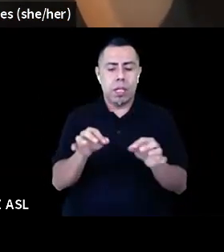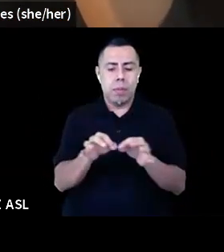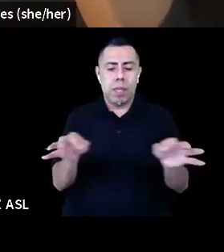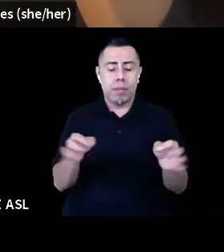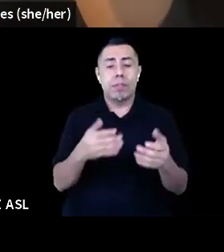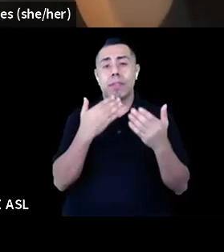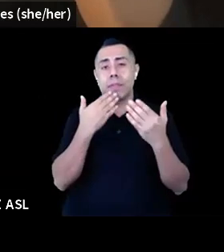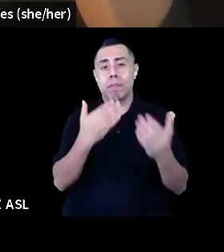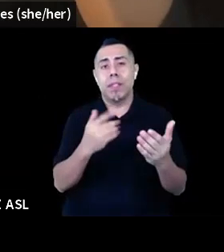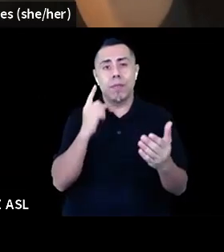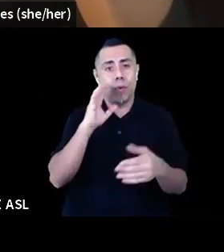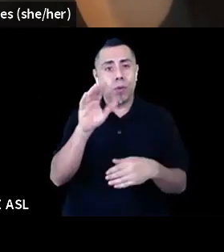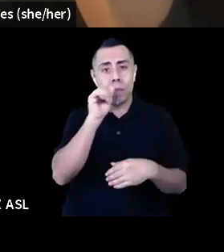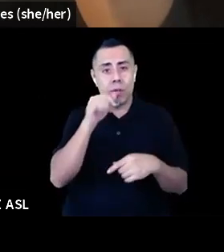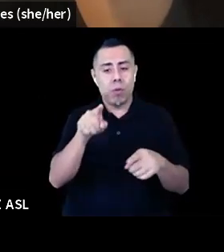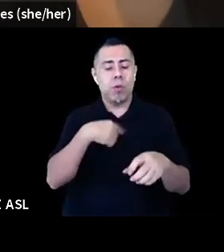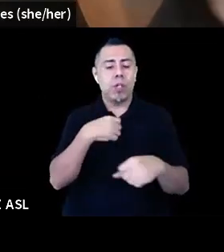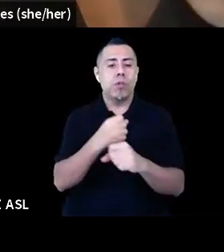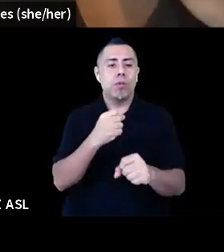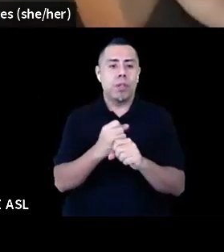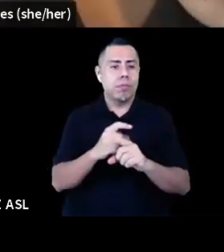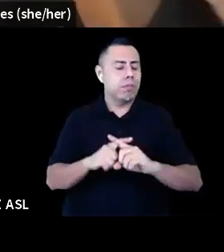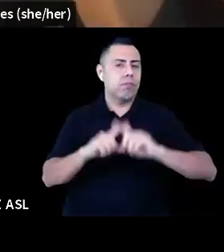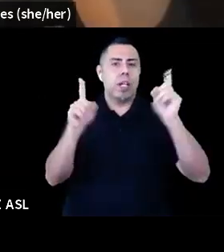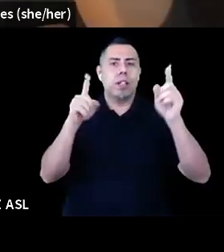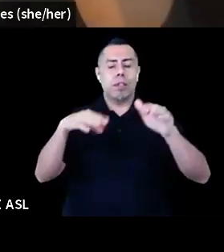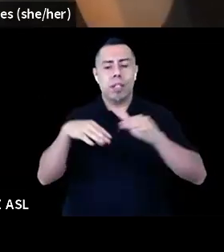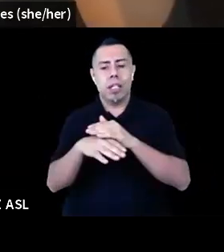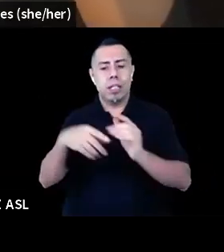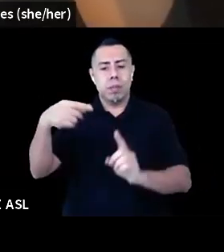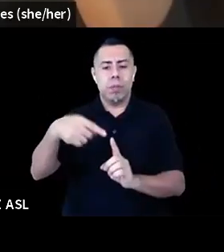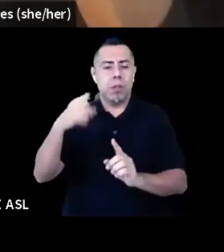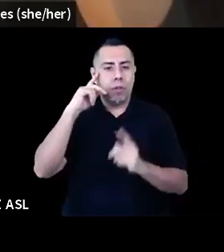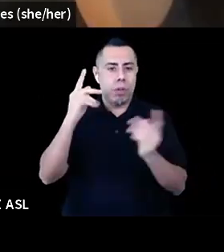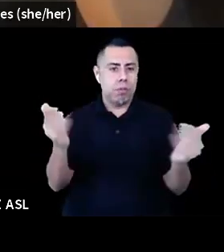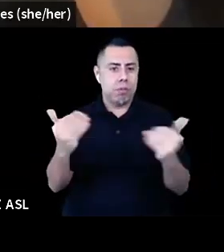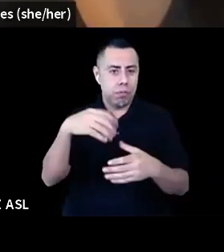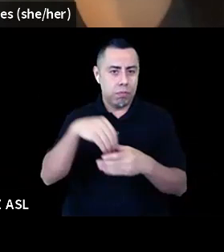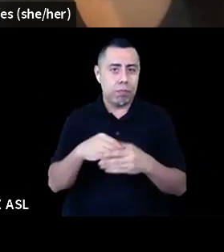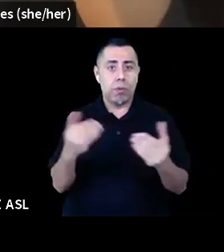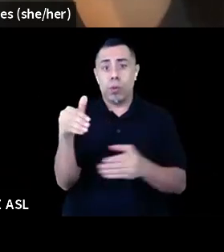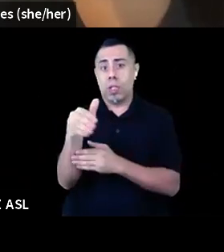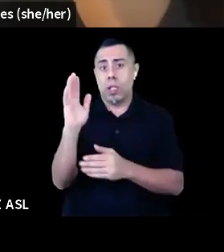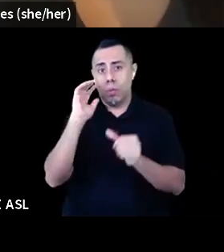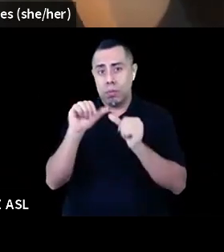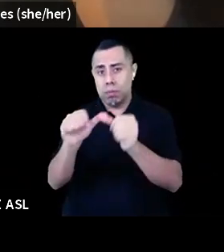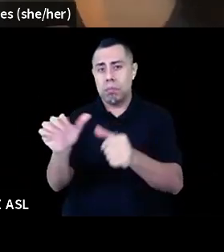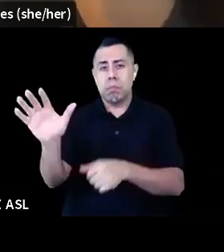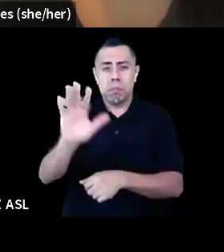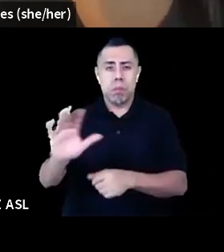So let's get into it. This session will last approximately 90 minutes or so, and because we all know that digital fatigue